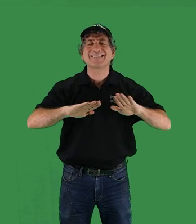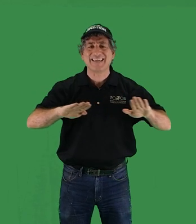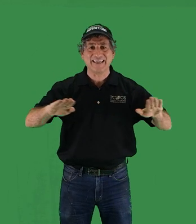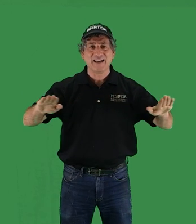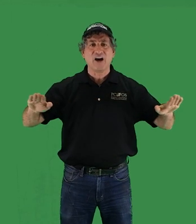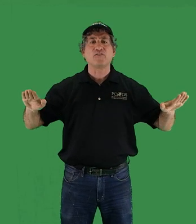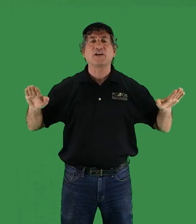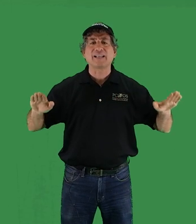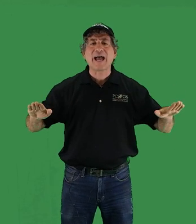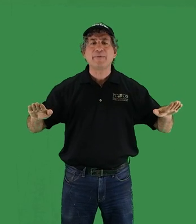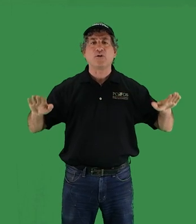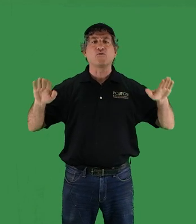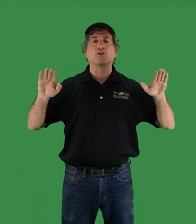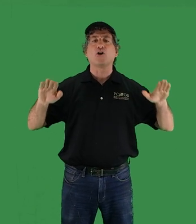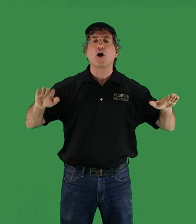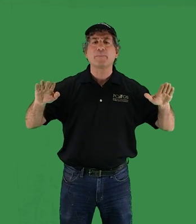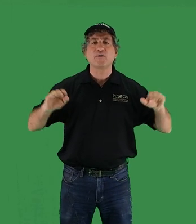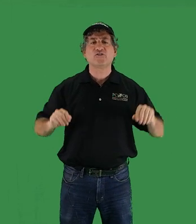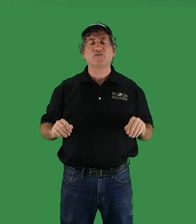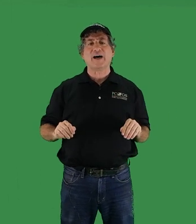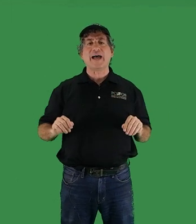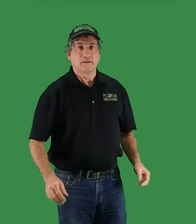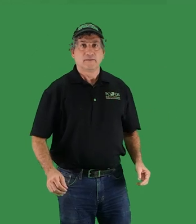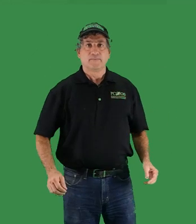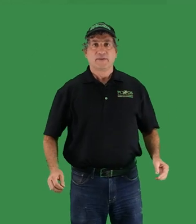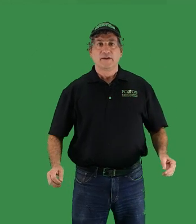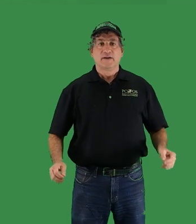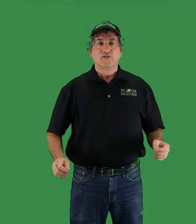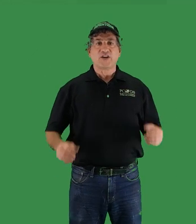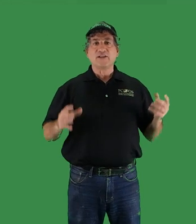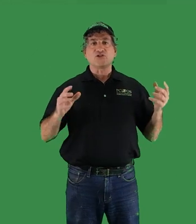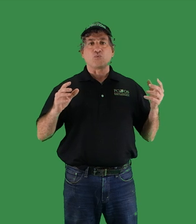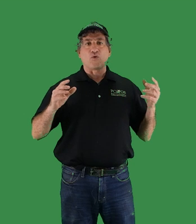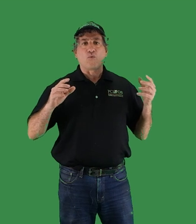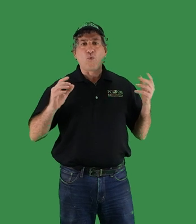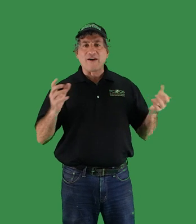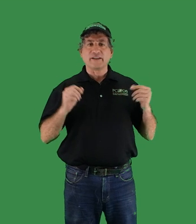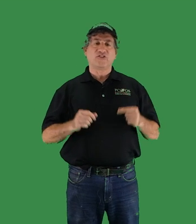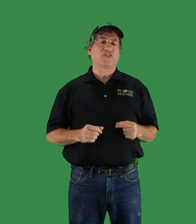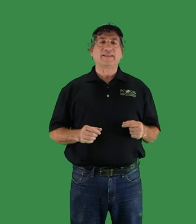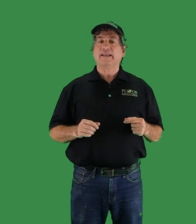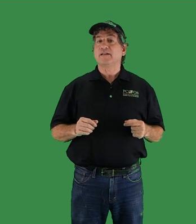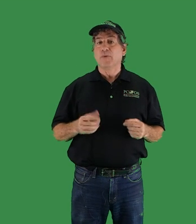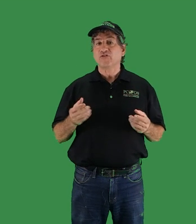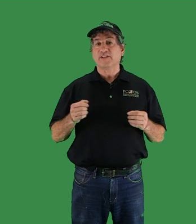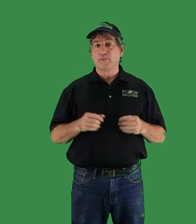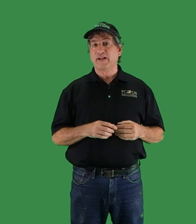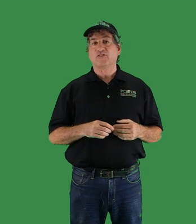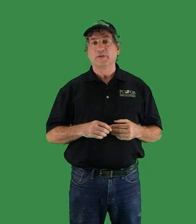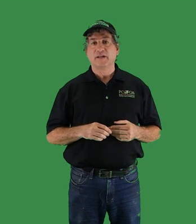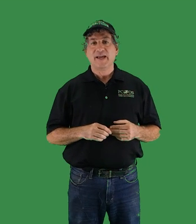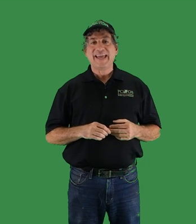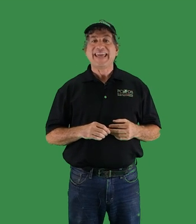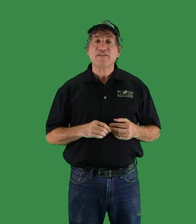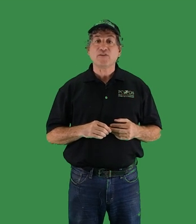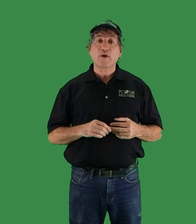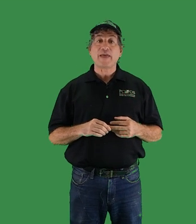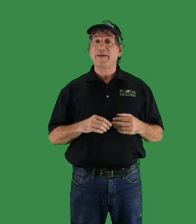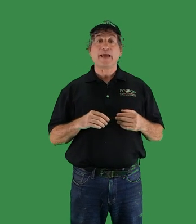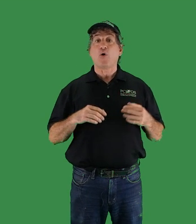of the climate over long periods of time. Changes were rarely sudden and mostly predictable, even when they became